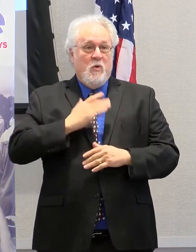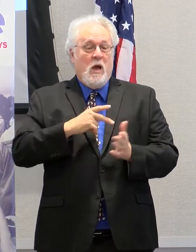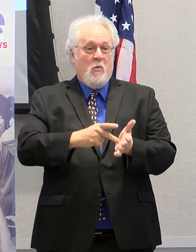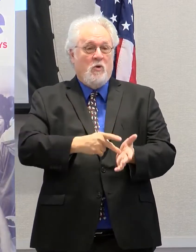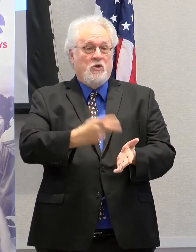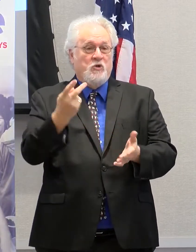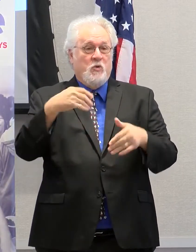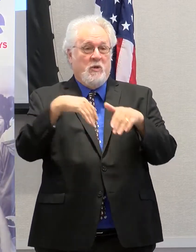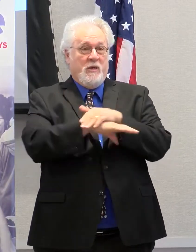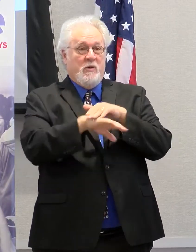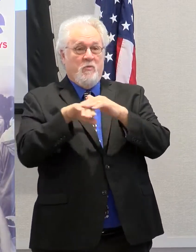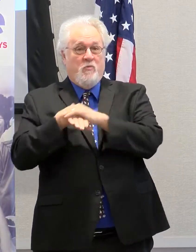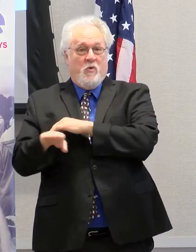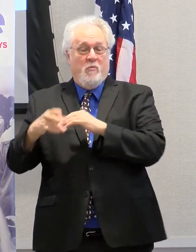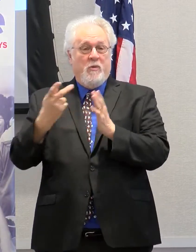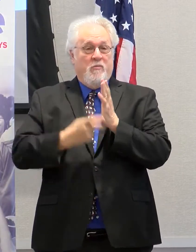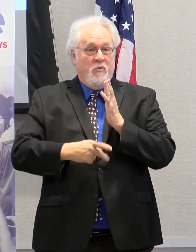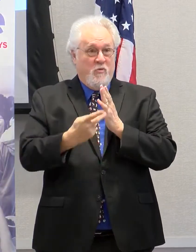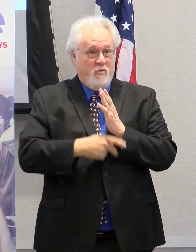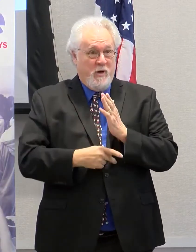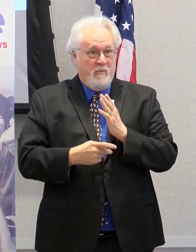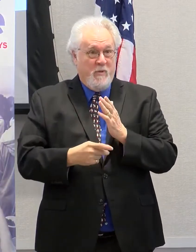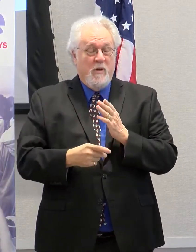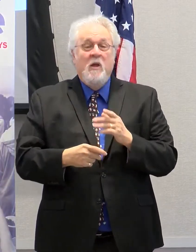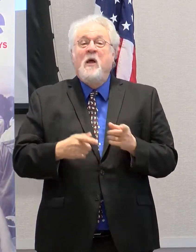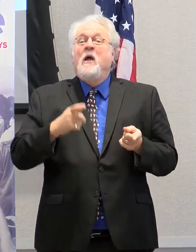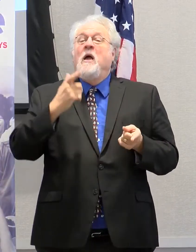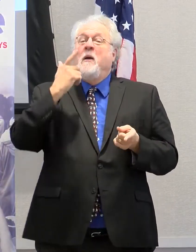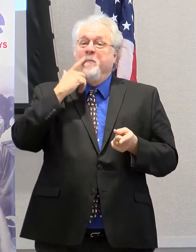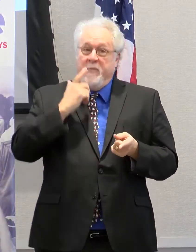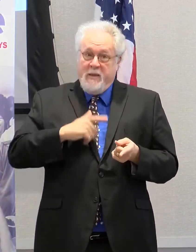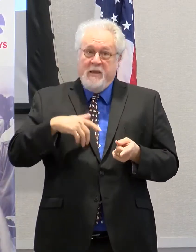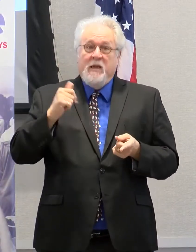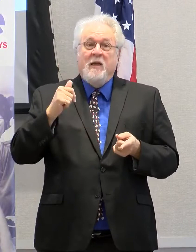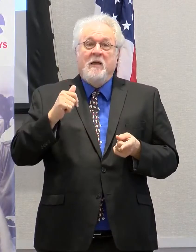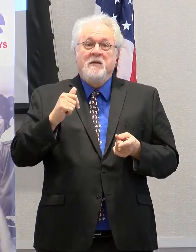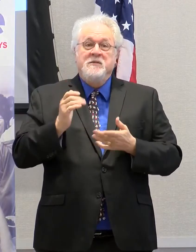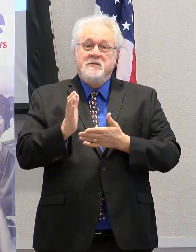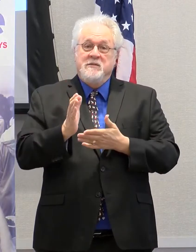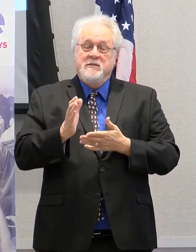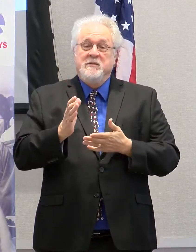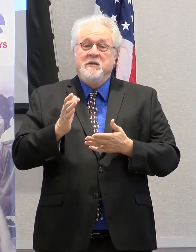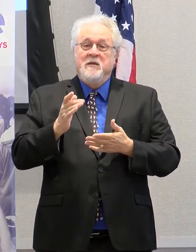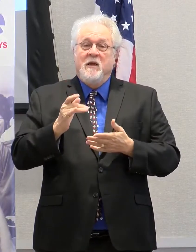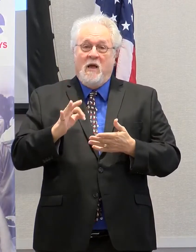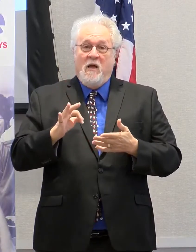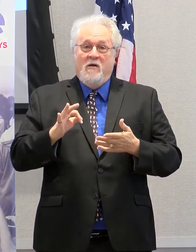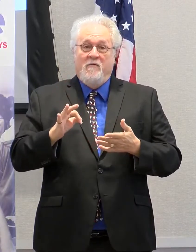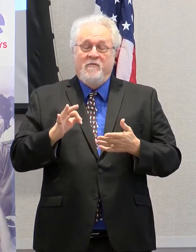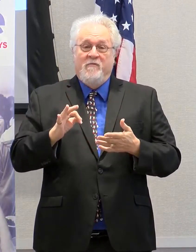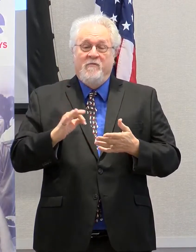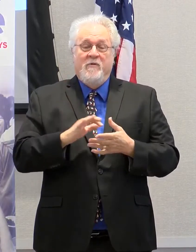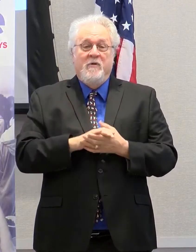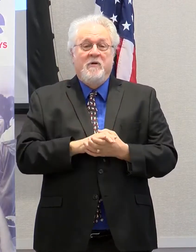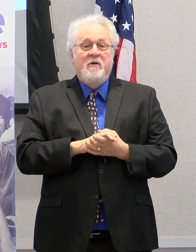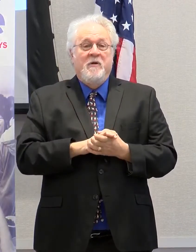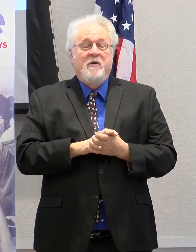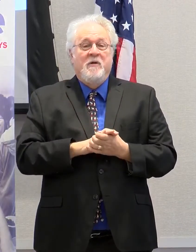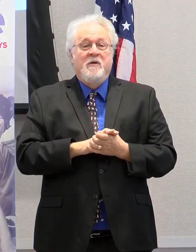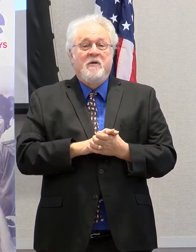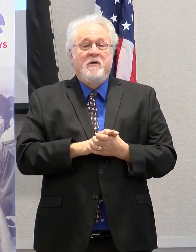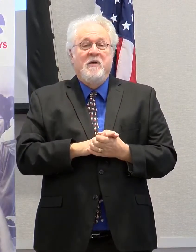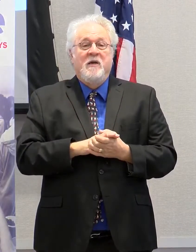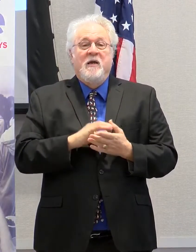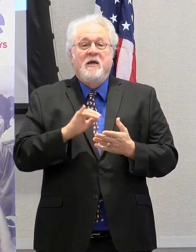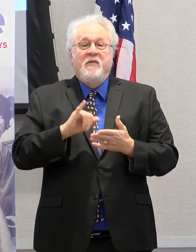enrollment program. In part, based on the momentum that we believe that is